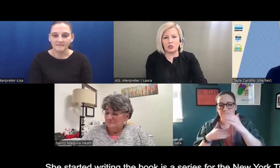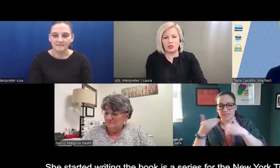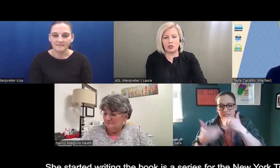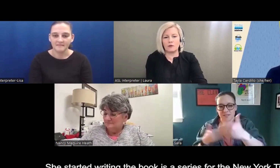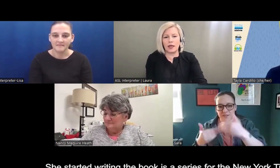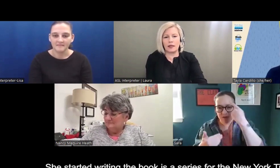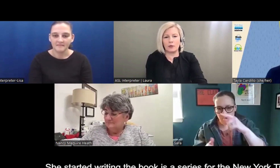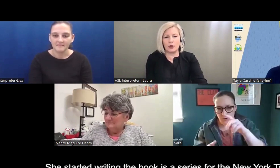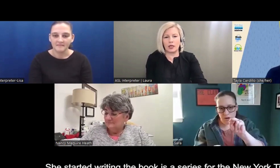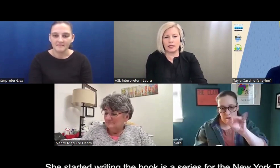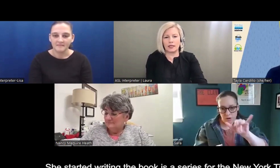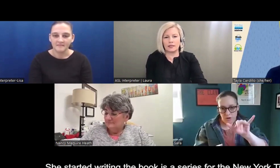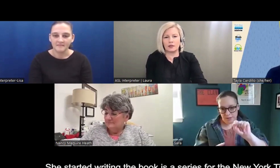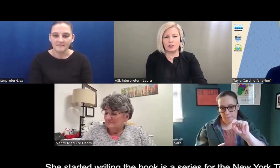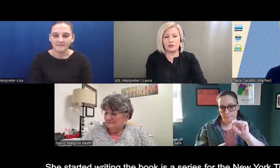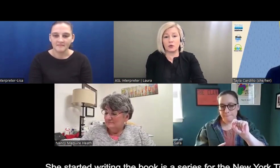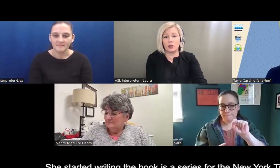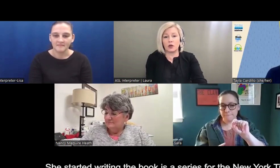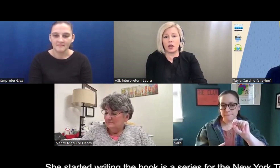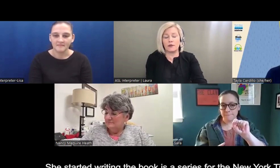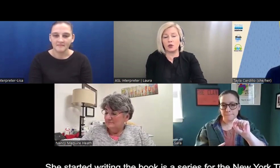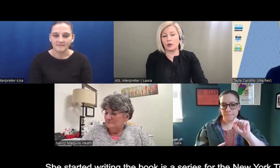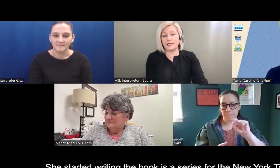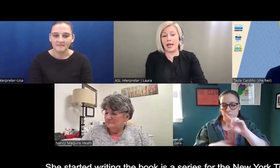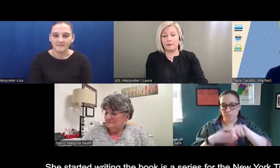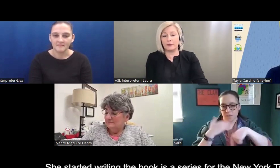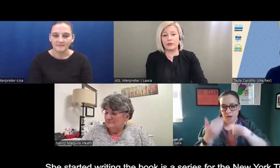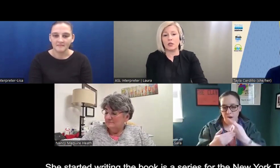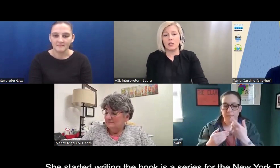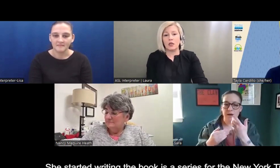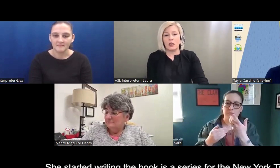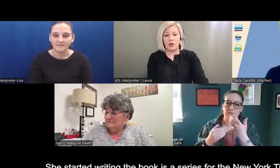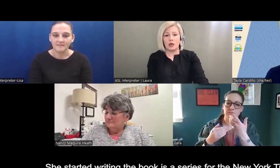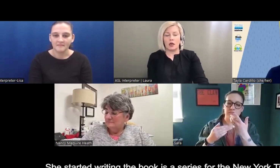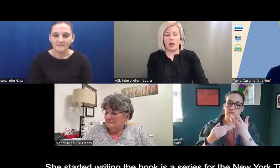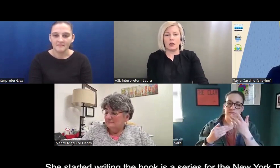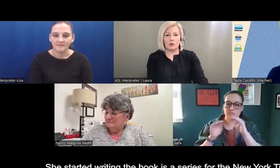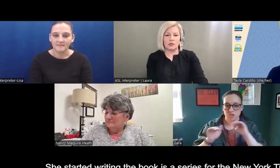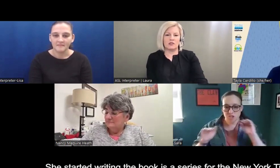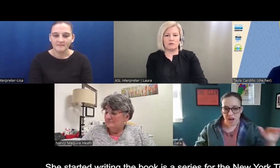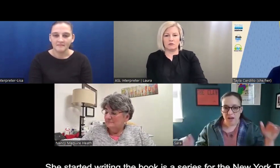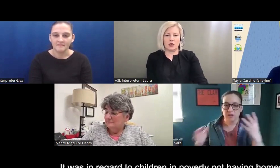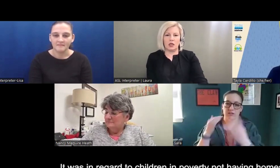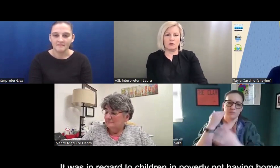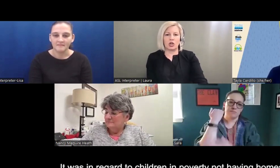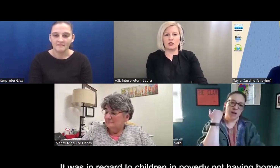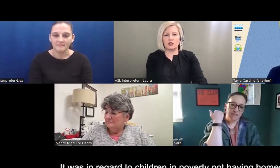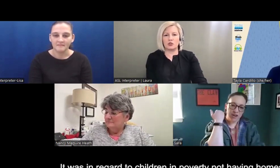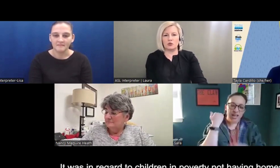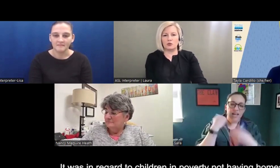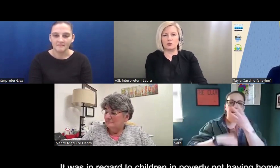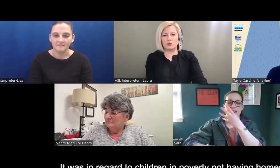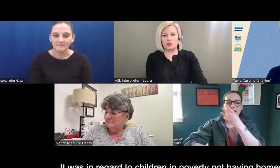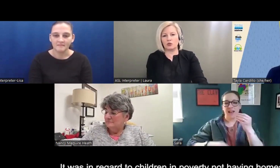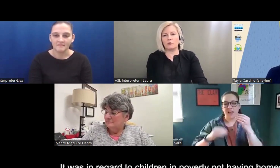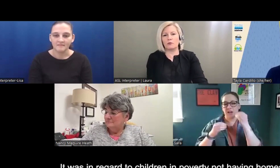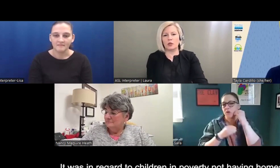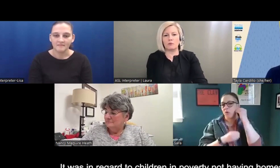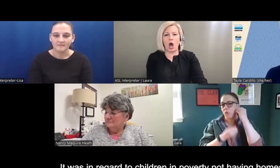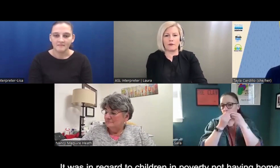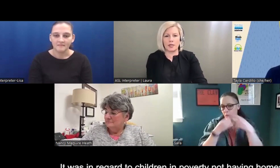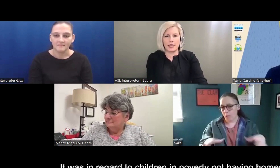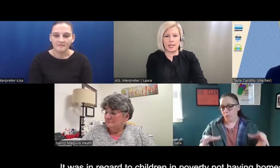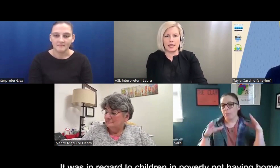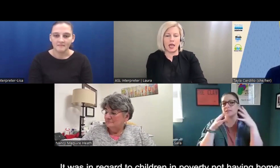She started writing the book as like a series for The New York Times. It was in regards to children